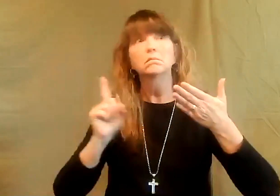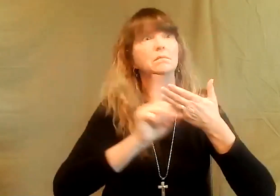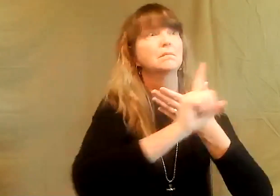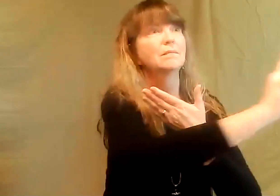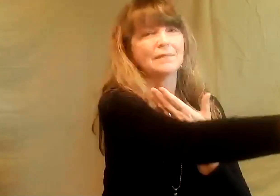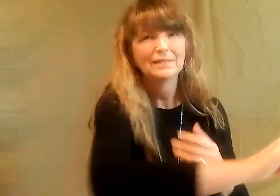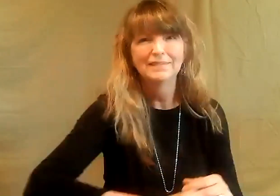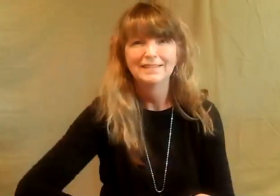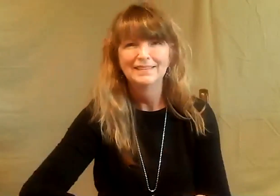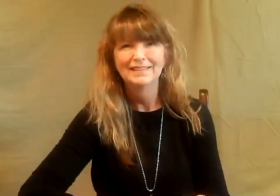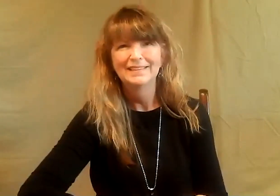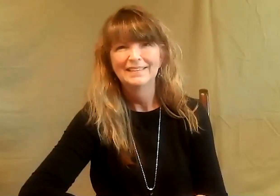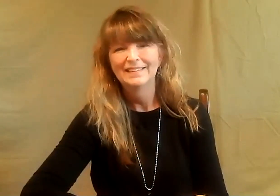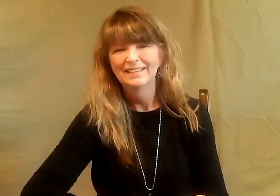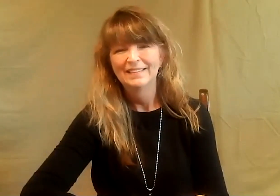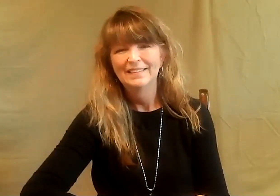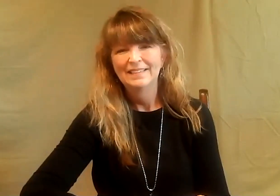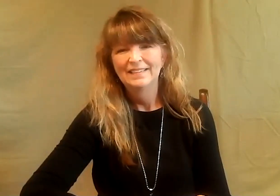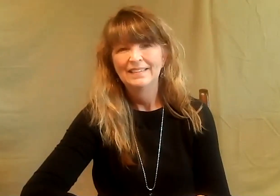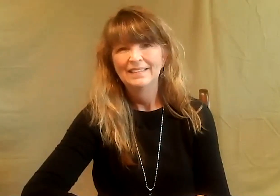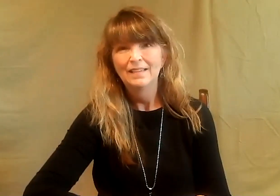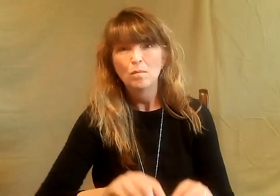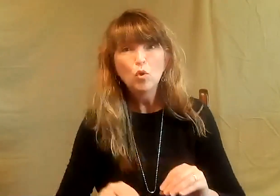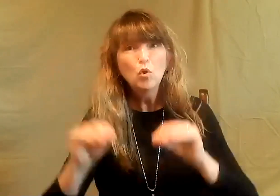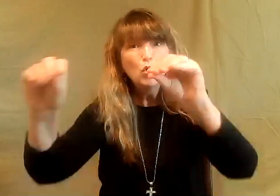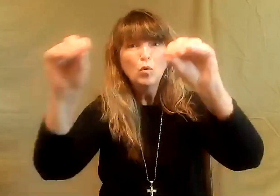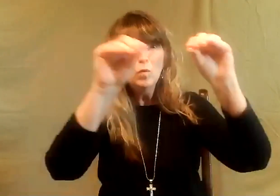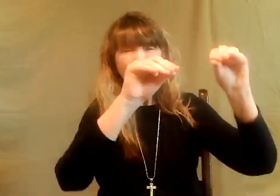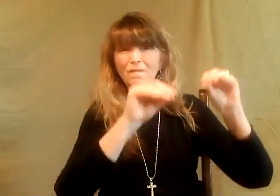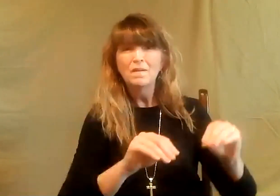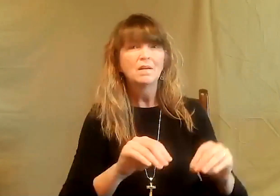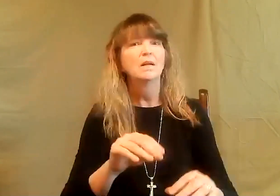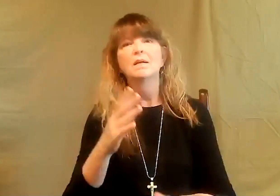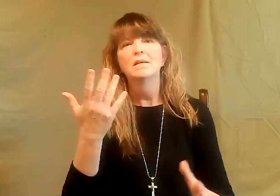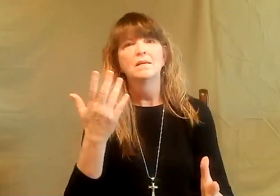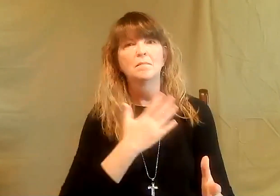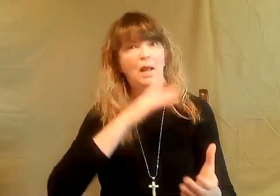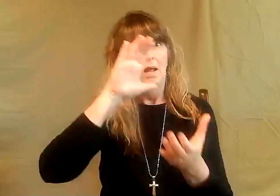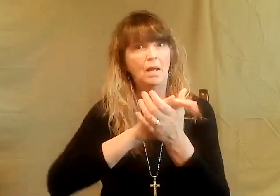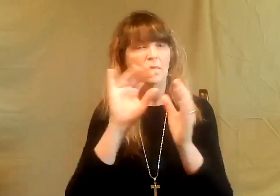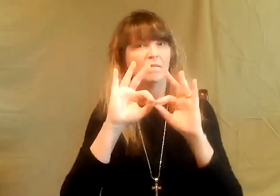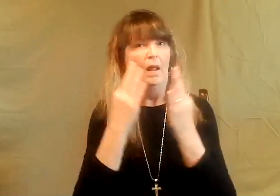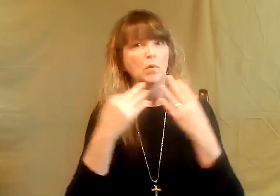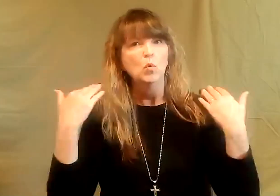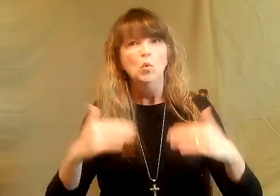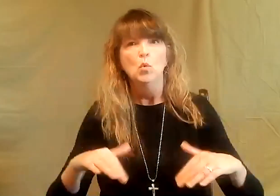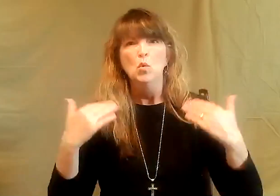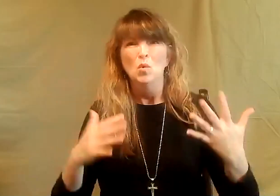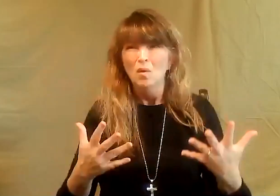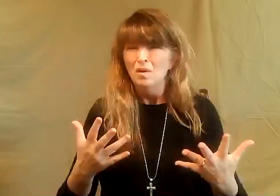beckon me through that door as well. And so through it, I went. And as we've relocated, my